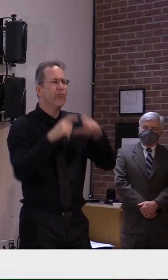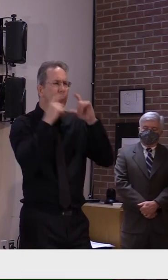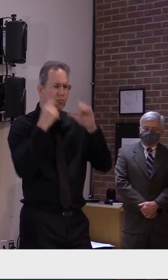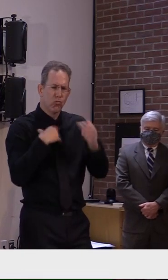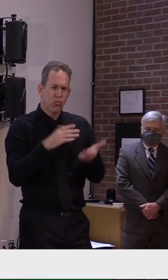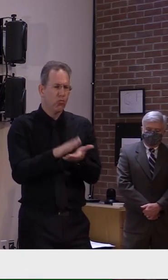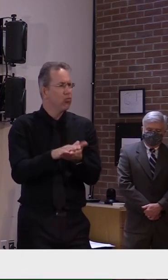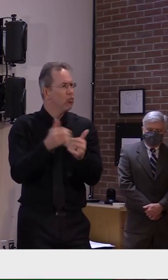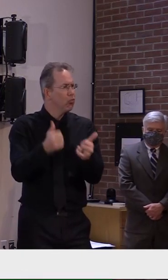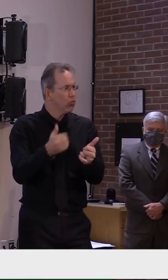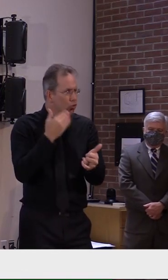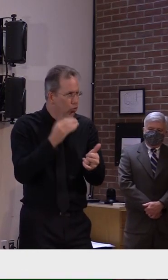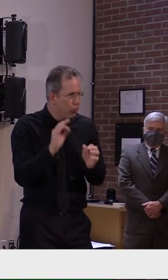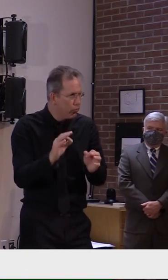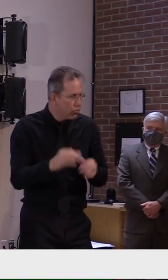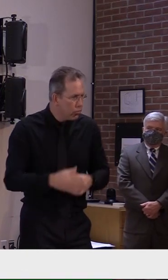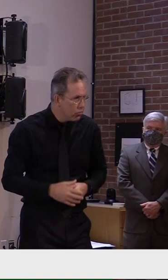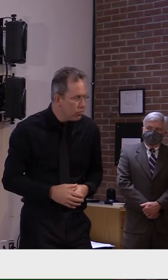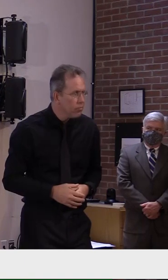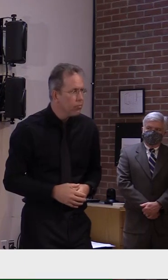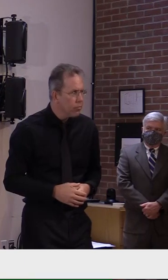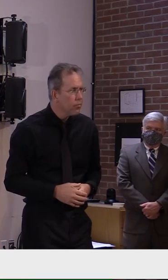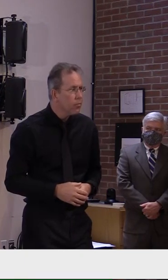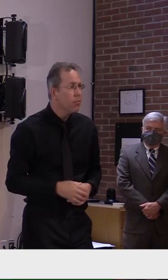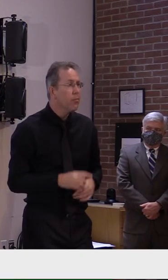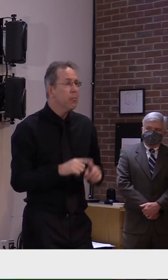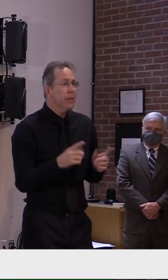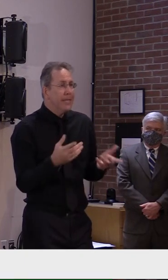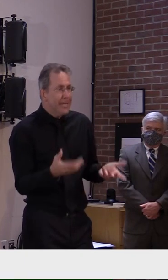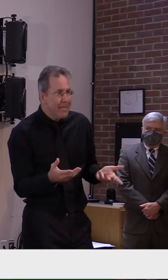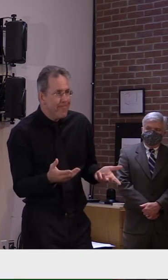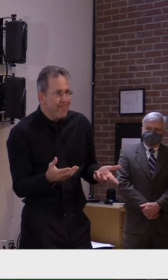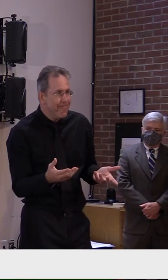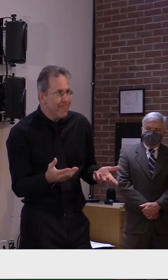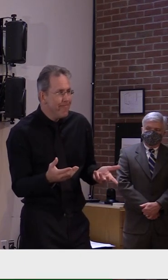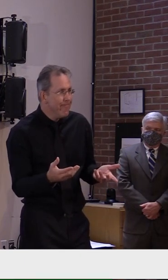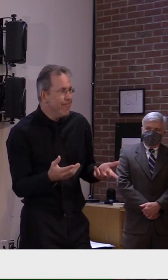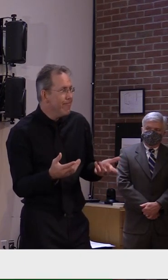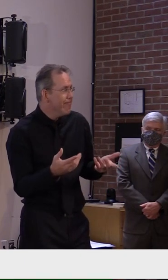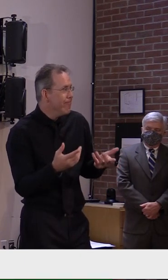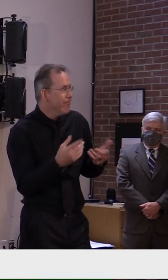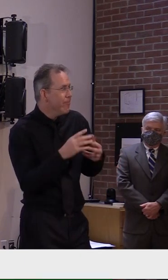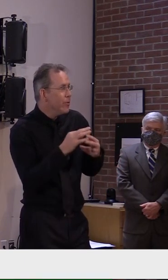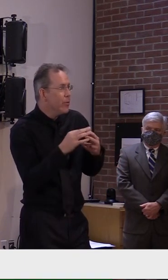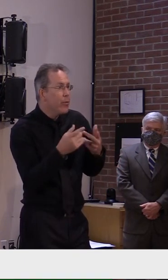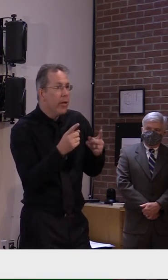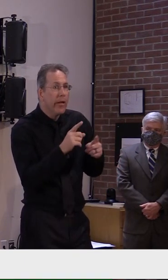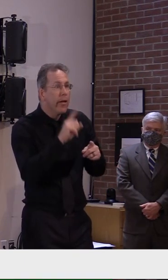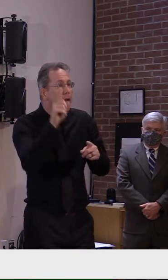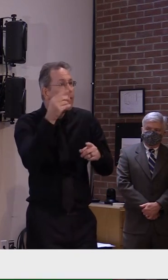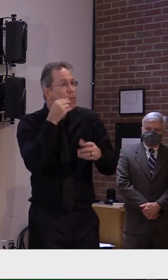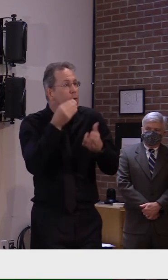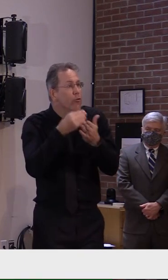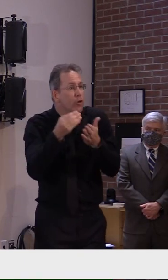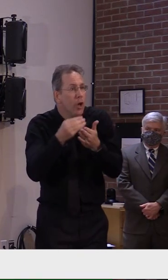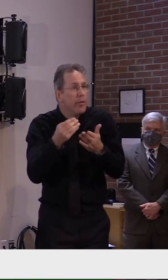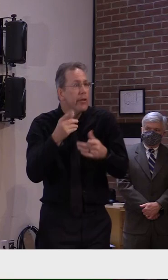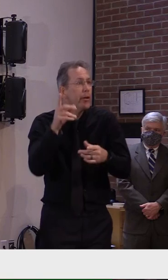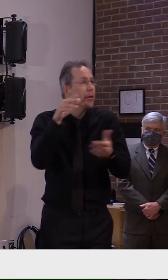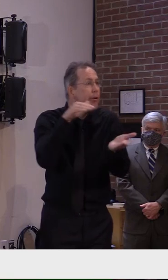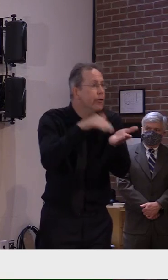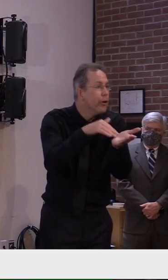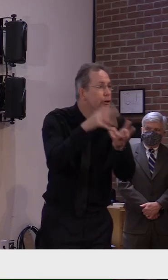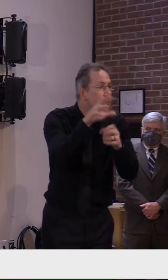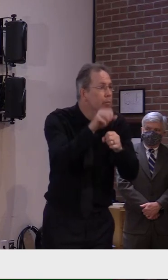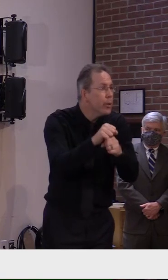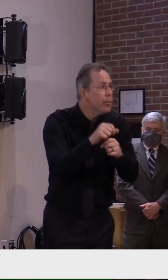their habits all of the time. But they still have to live in their communities, and that's what we'll see. I think the timing, as you referred to in your question,